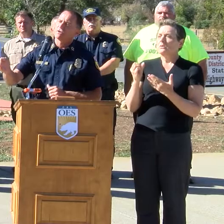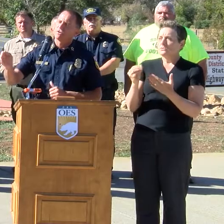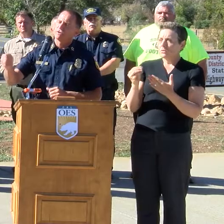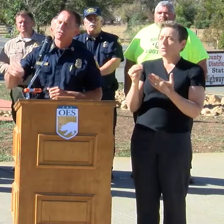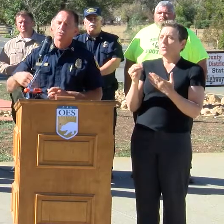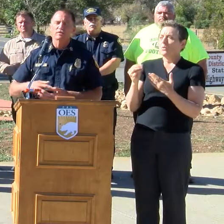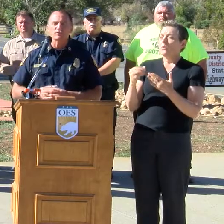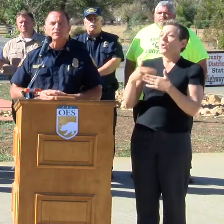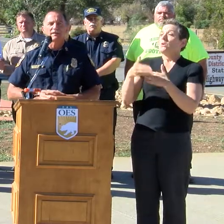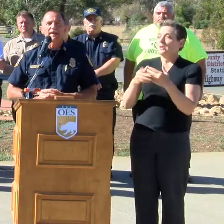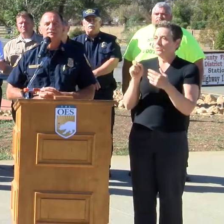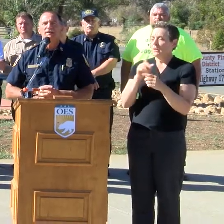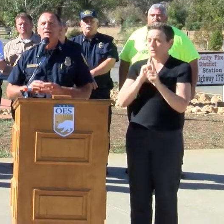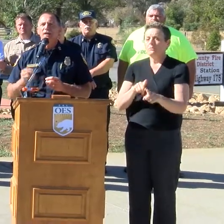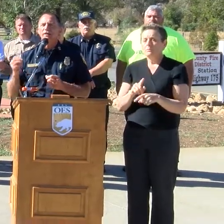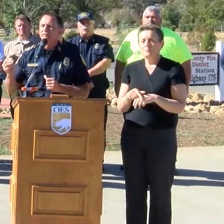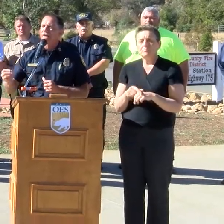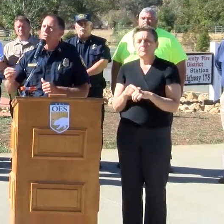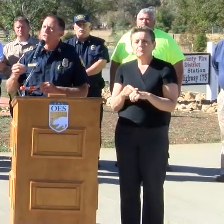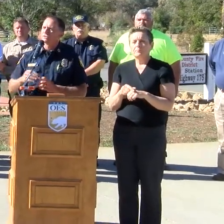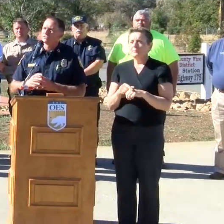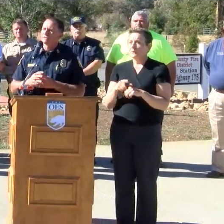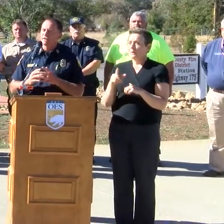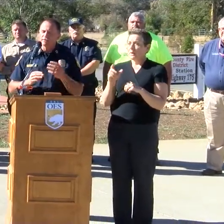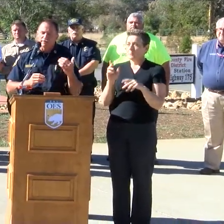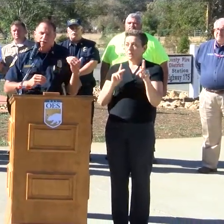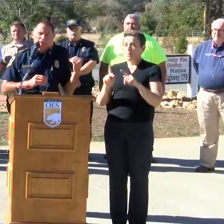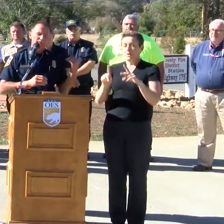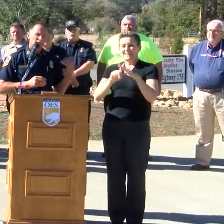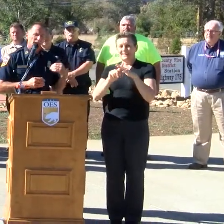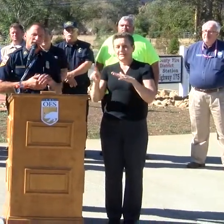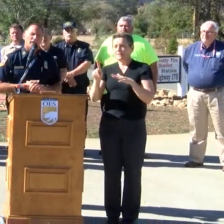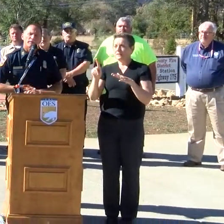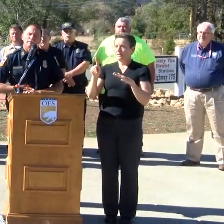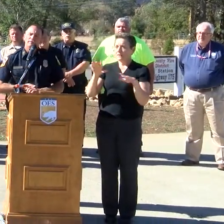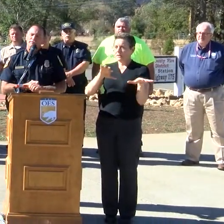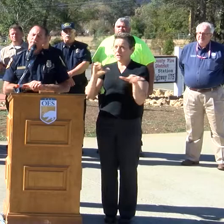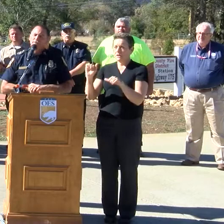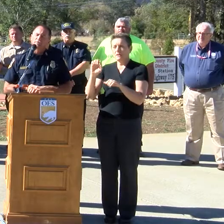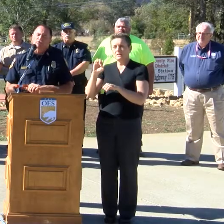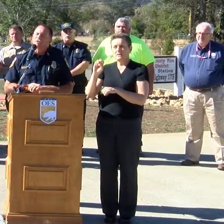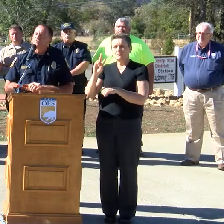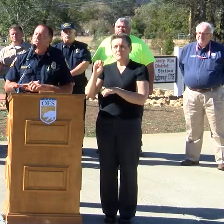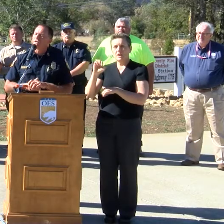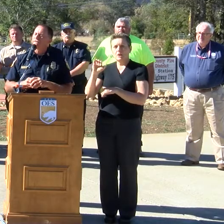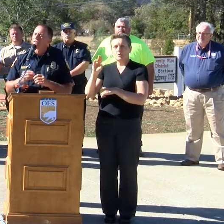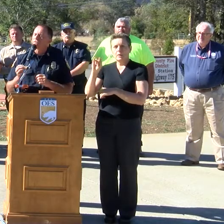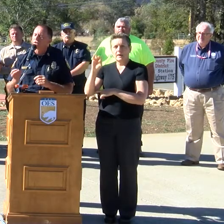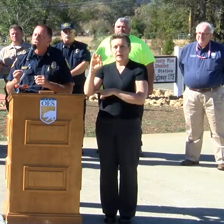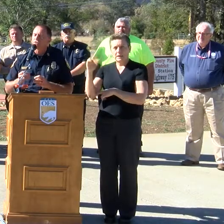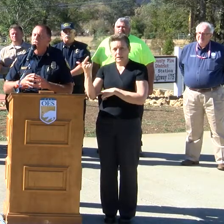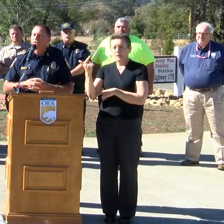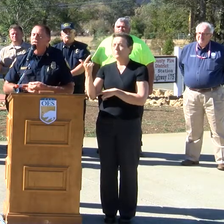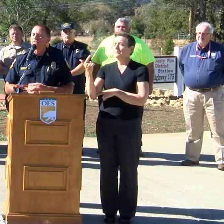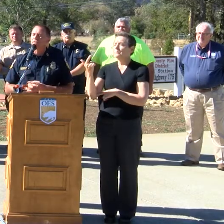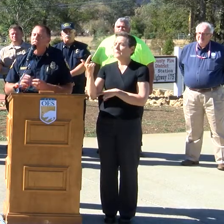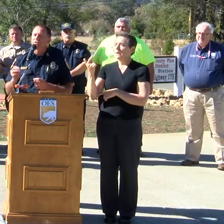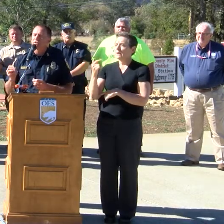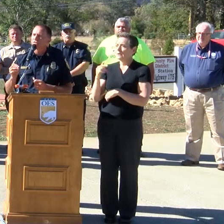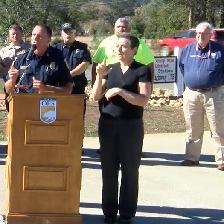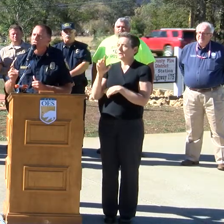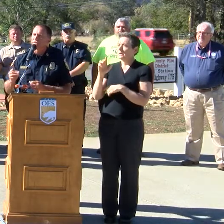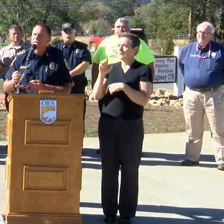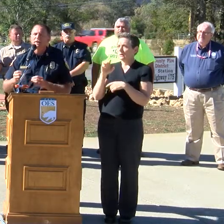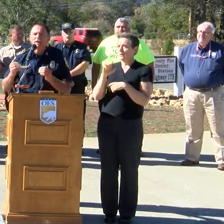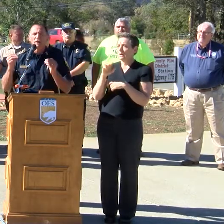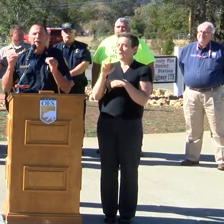next question, and that's evacuations. And Secretary Fugate, Director Fugate, said it